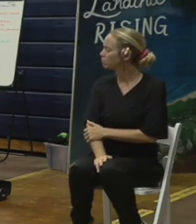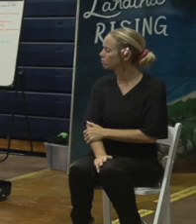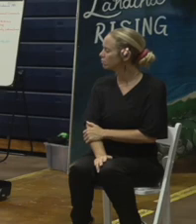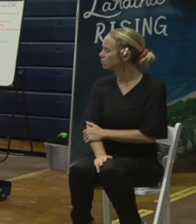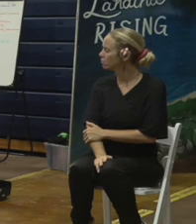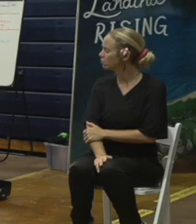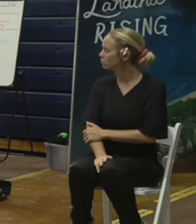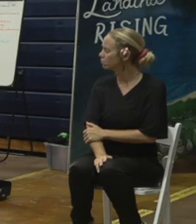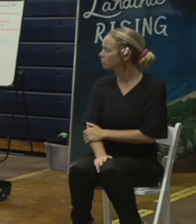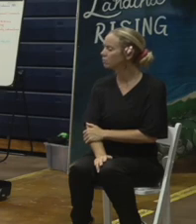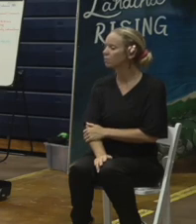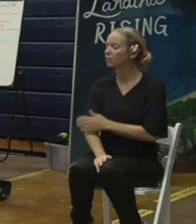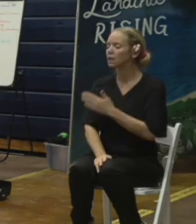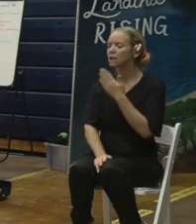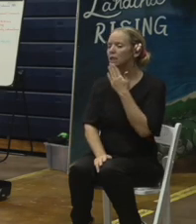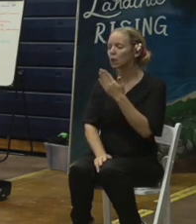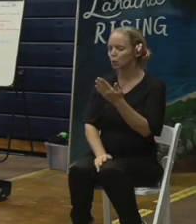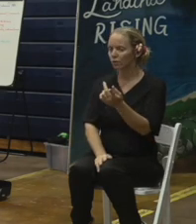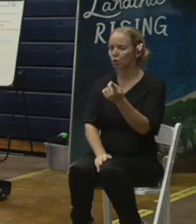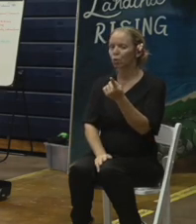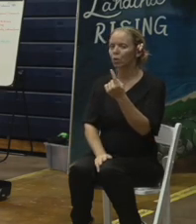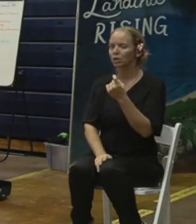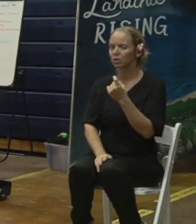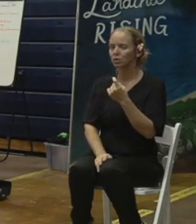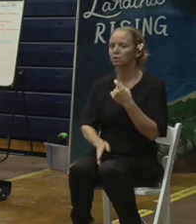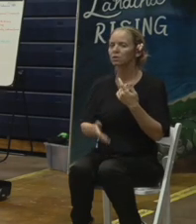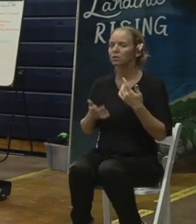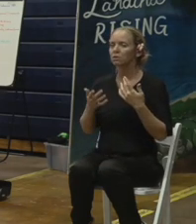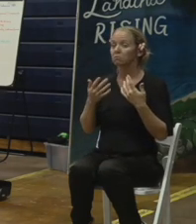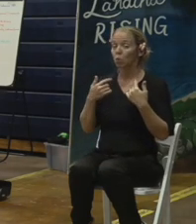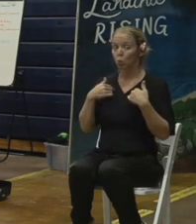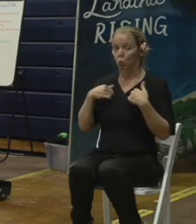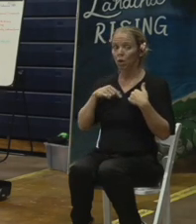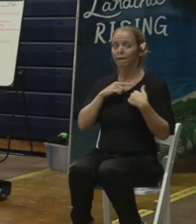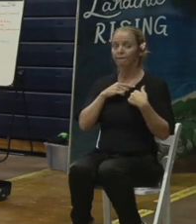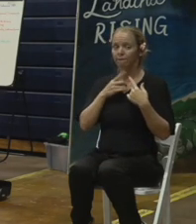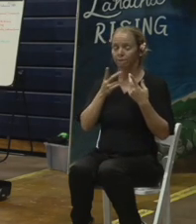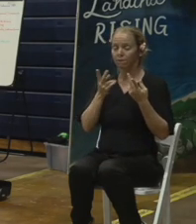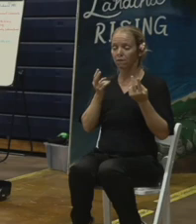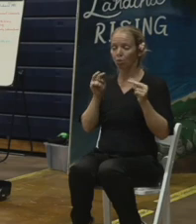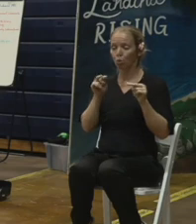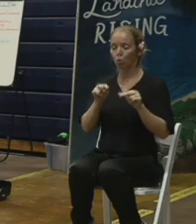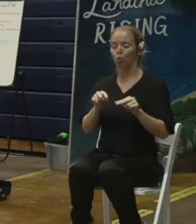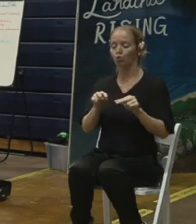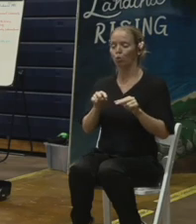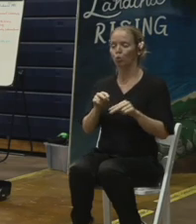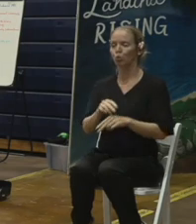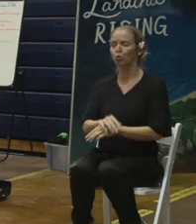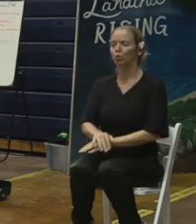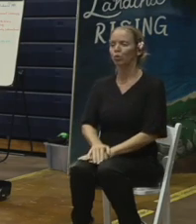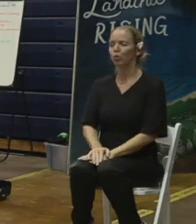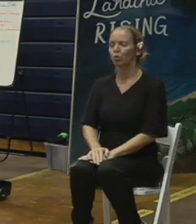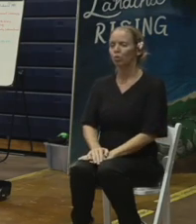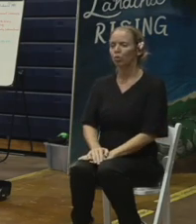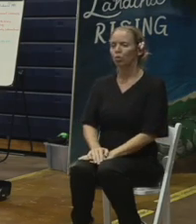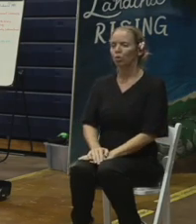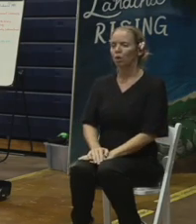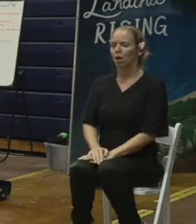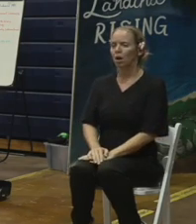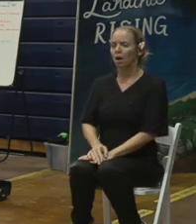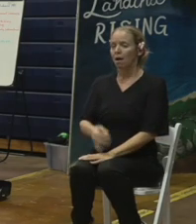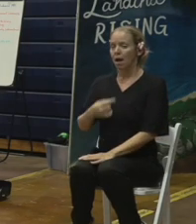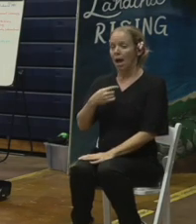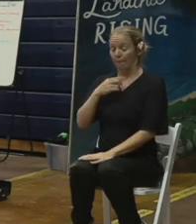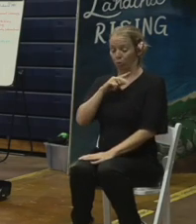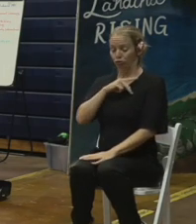So thank you for that question. We have looked at it. We went I went personally to a presentation a whole group of us